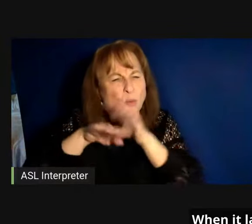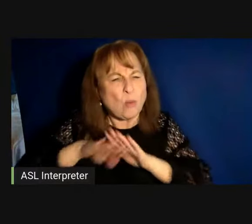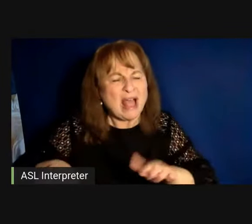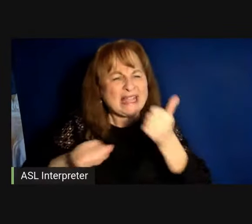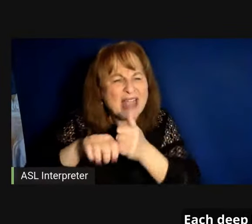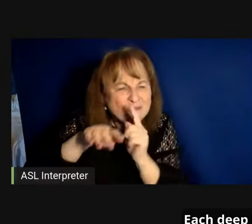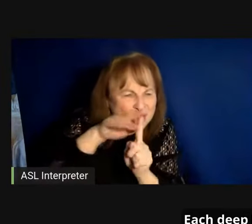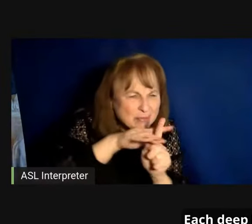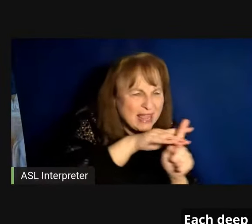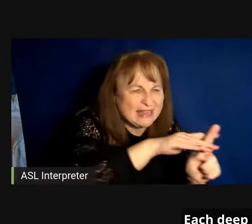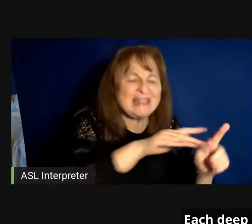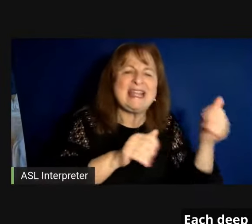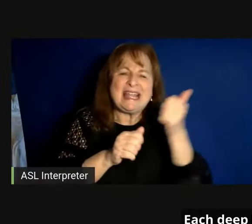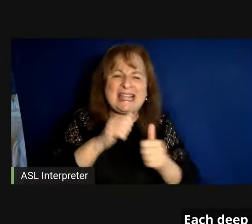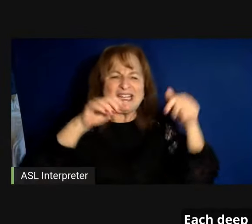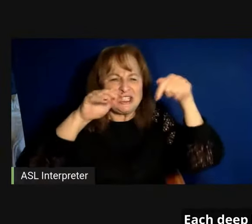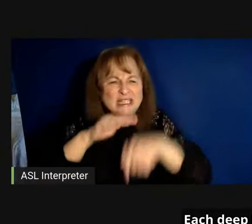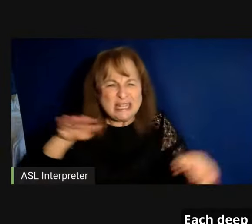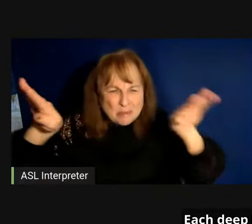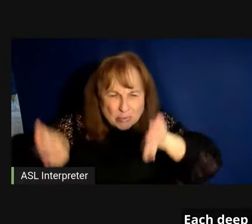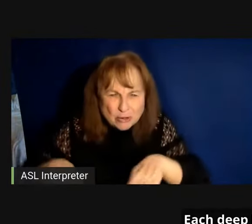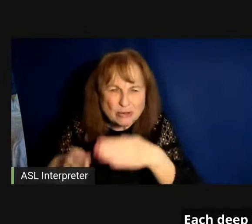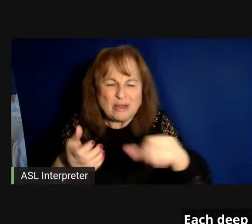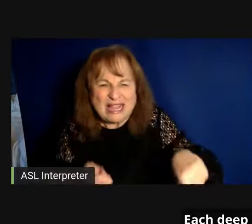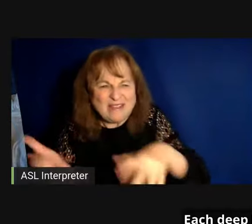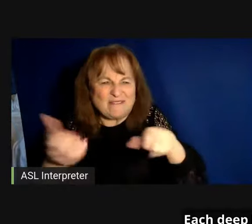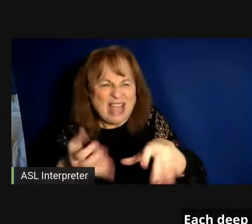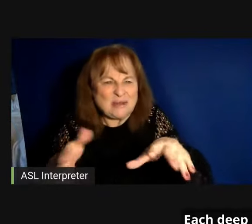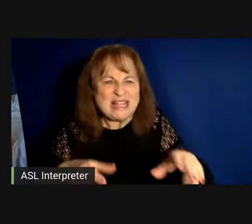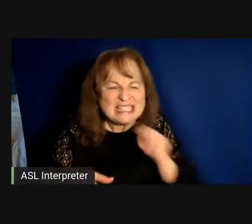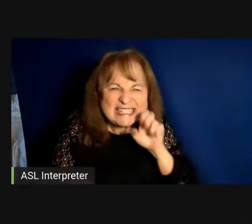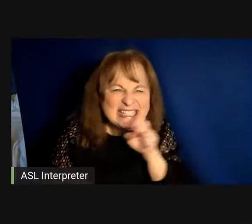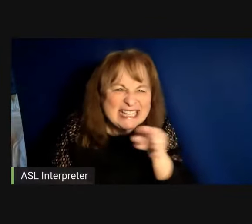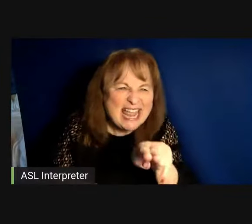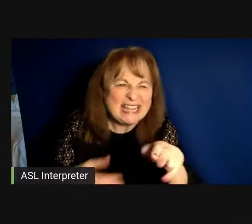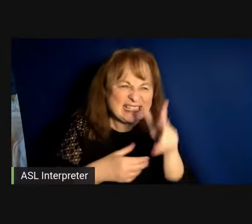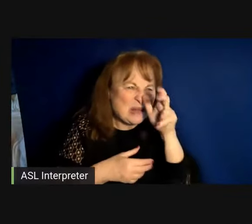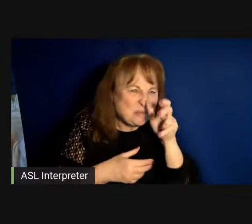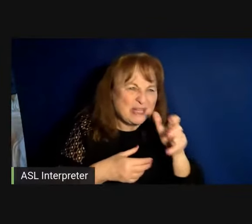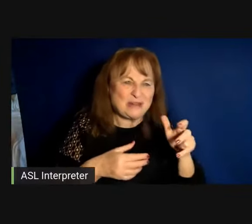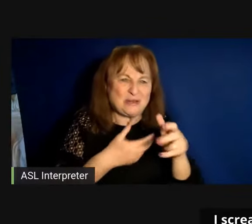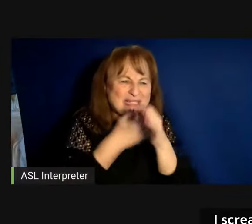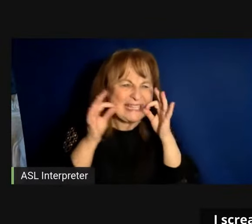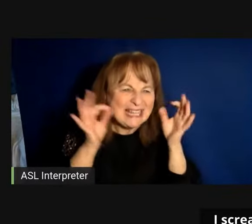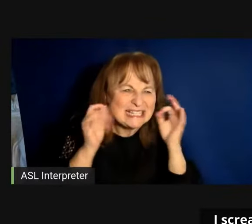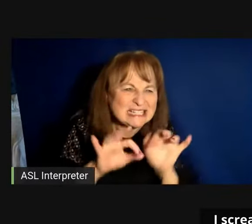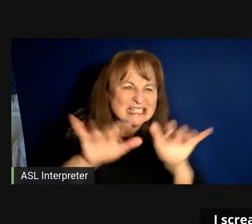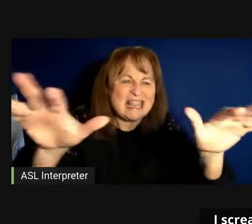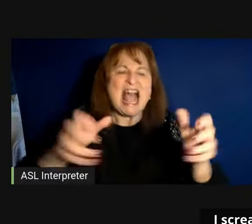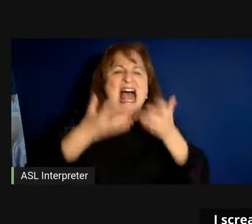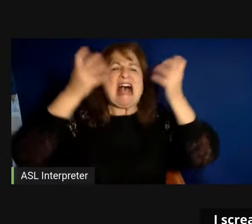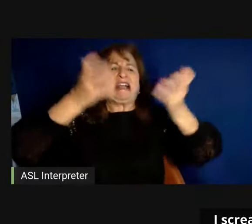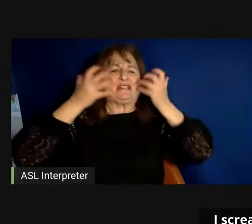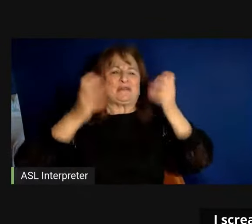each deep burrow evacuates its snakes and beetles its litters of kits I scream my